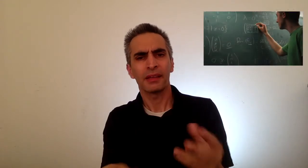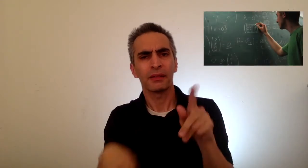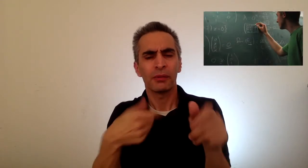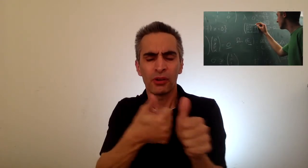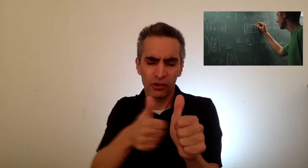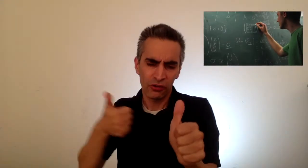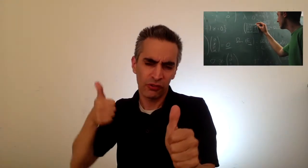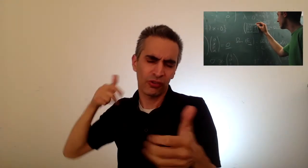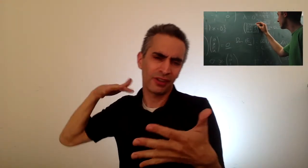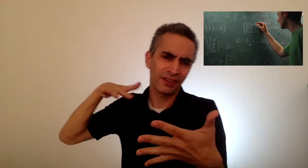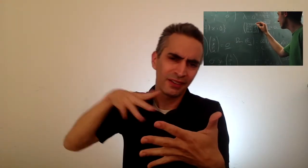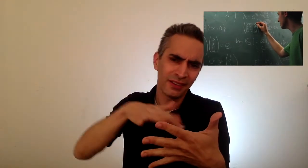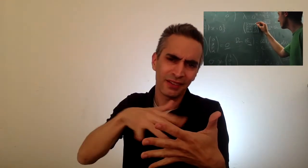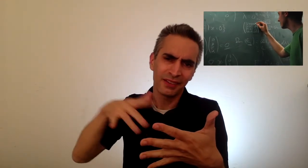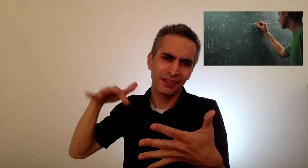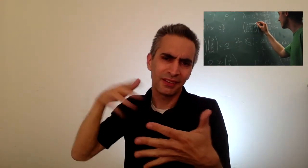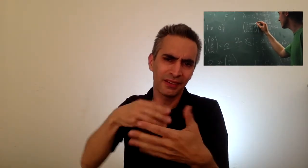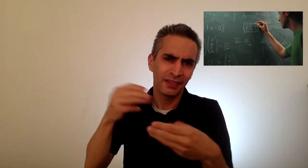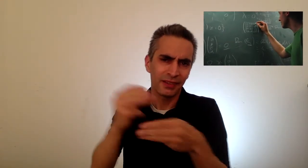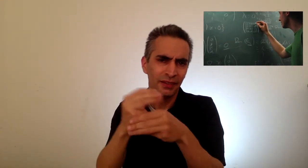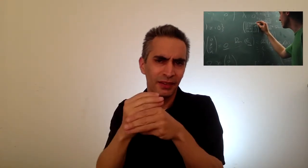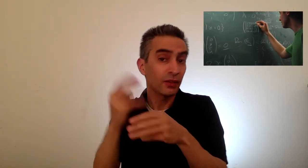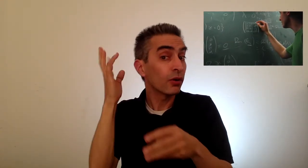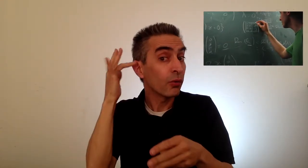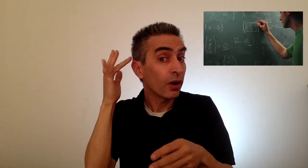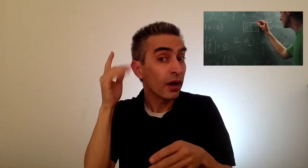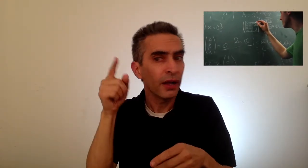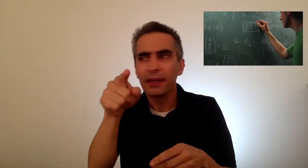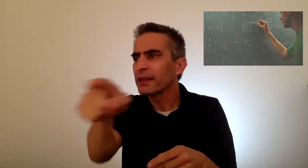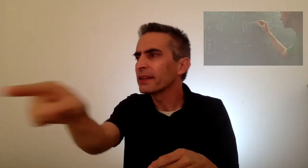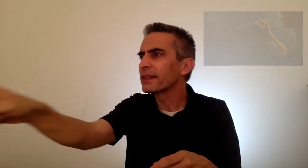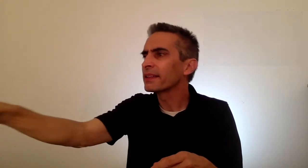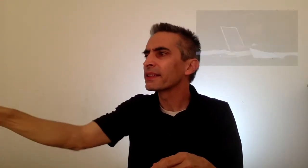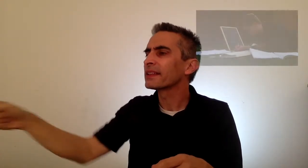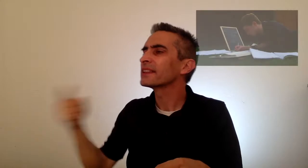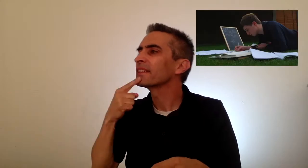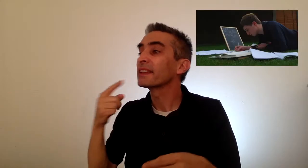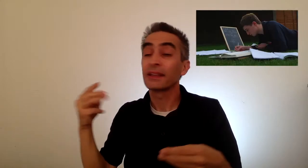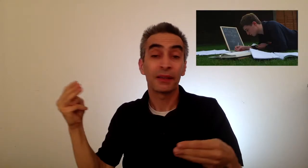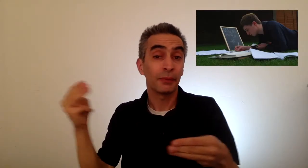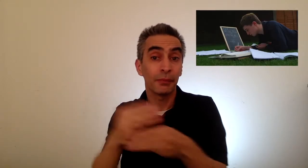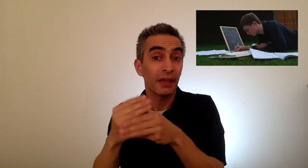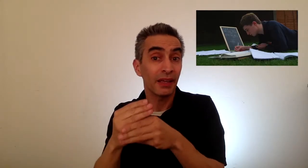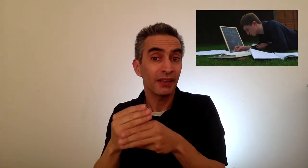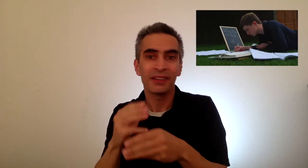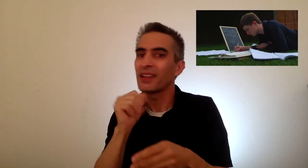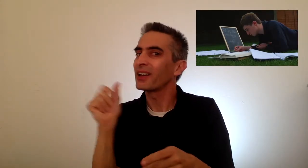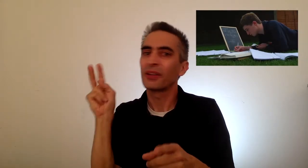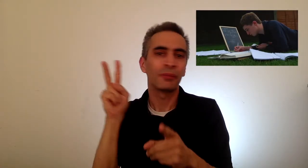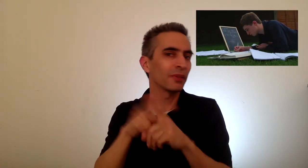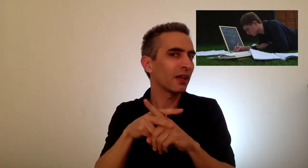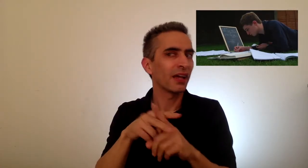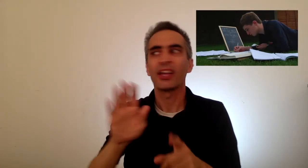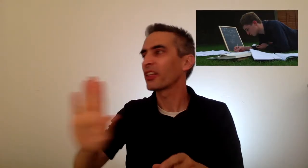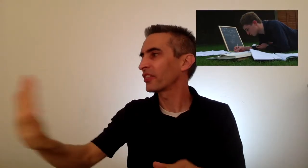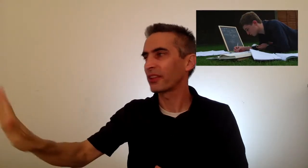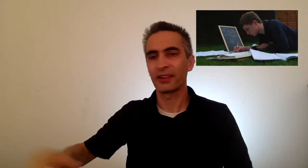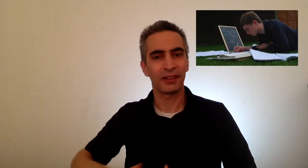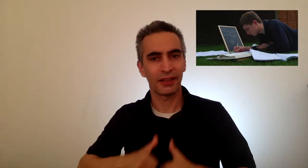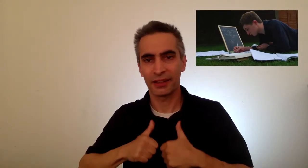Many people avoid studying math. They say that math doesn't apply